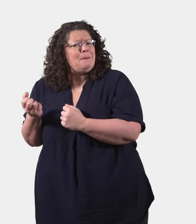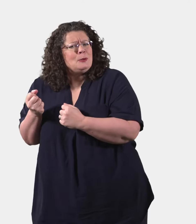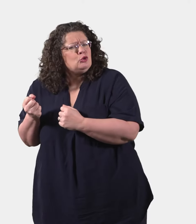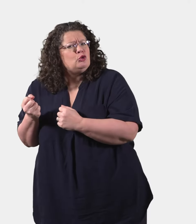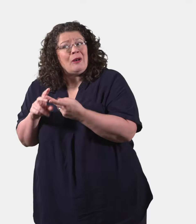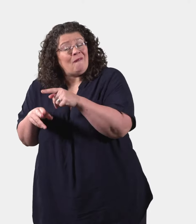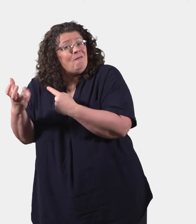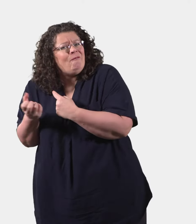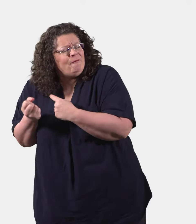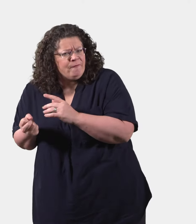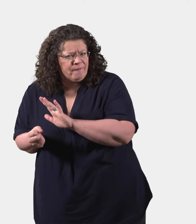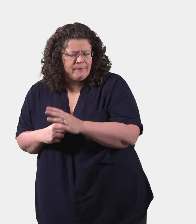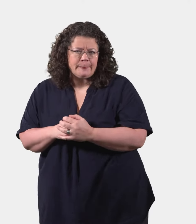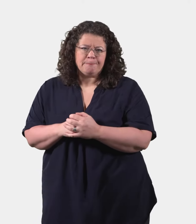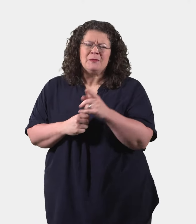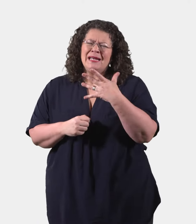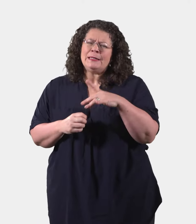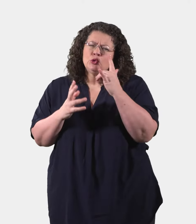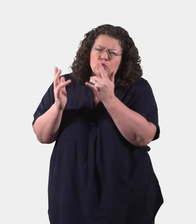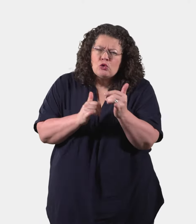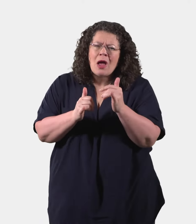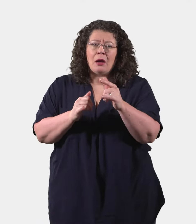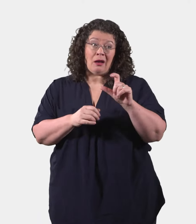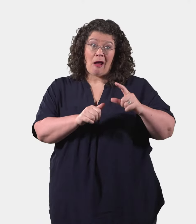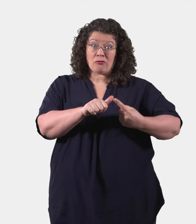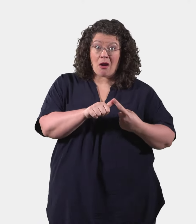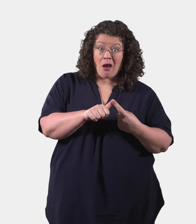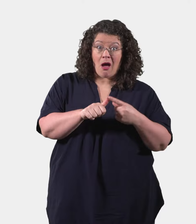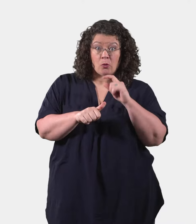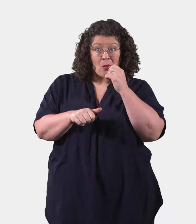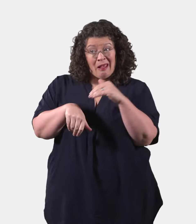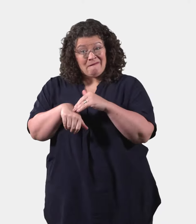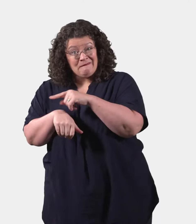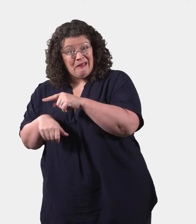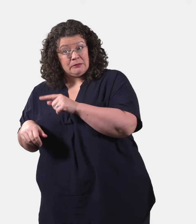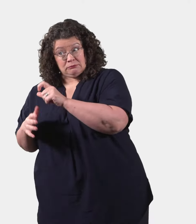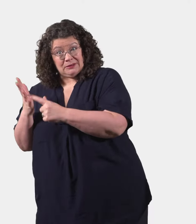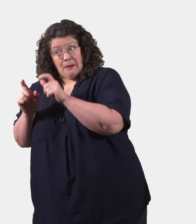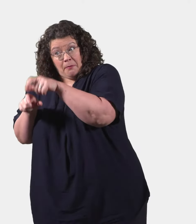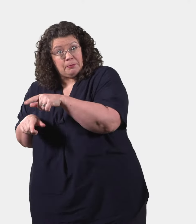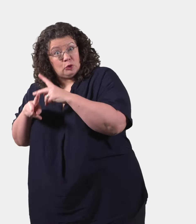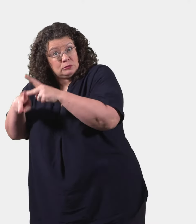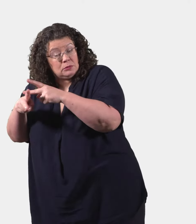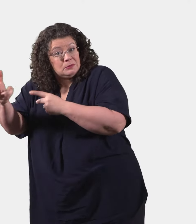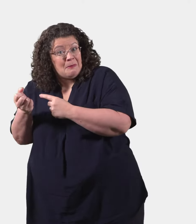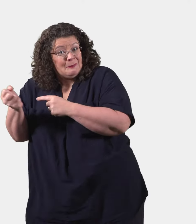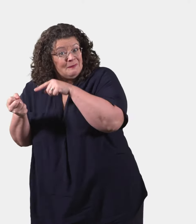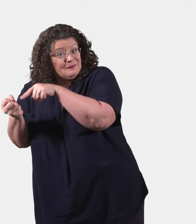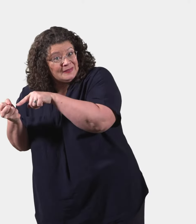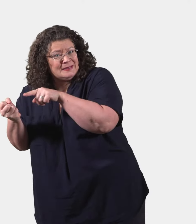You must check to see if Carer's Allowance would affect the benefits of the person you care for, and you should think carefully about whether you